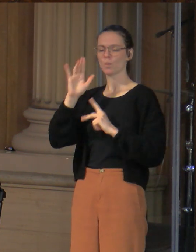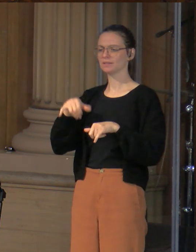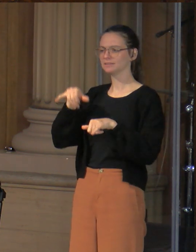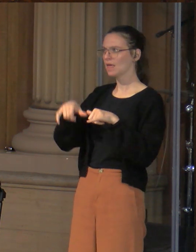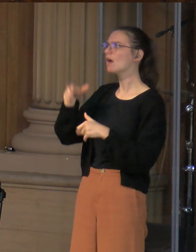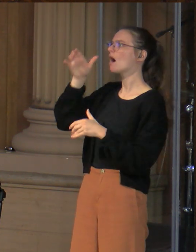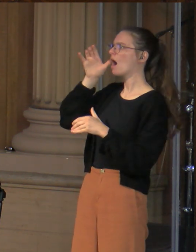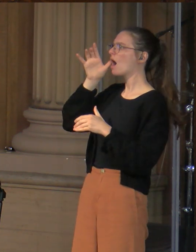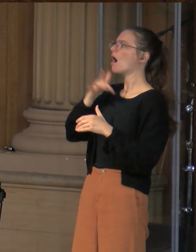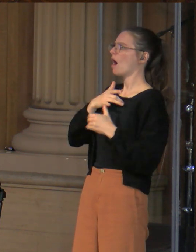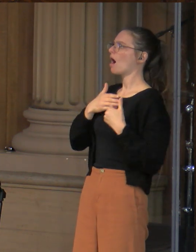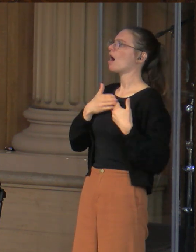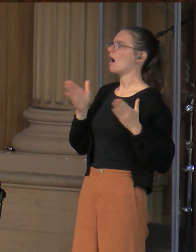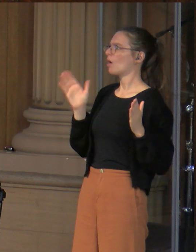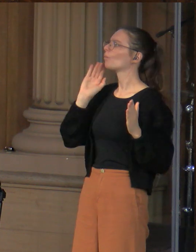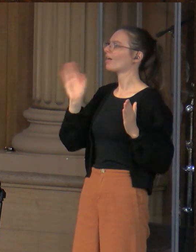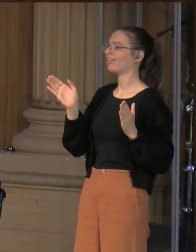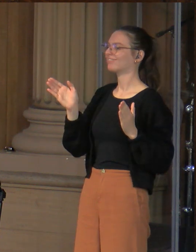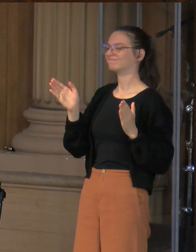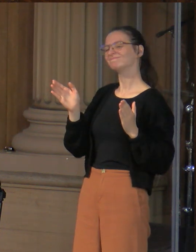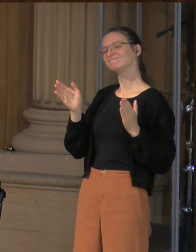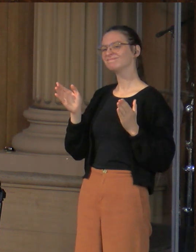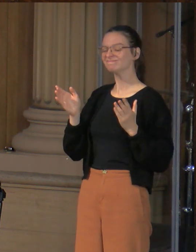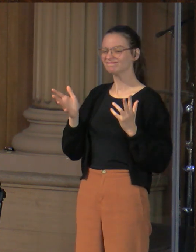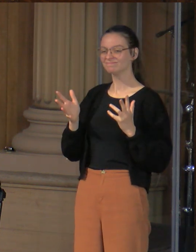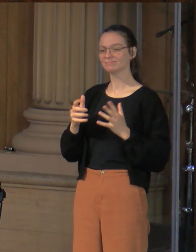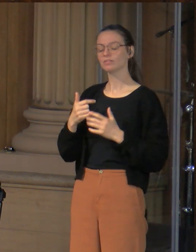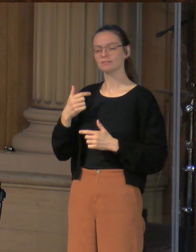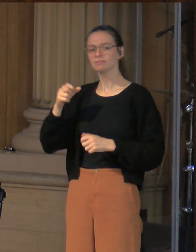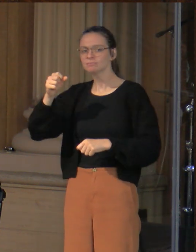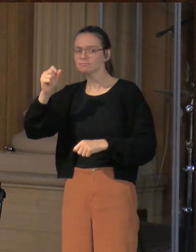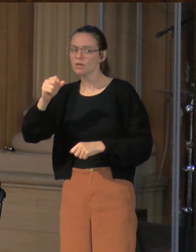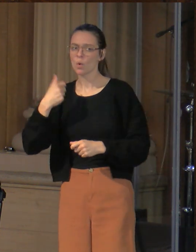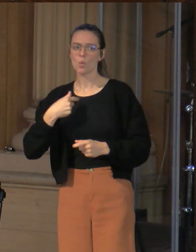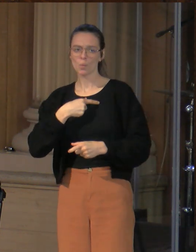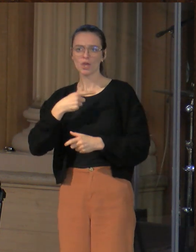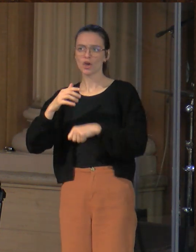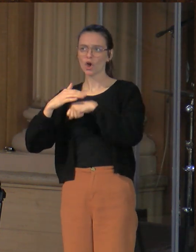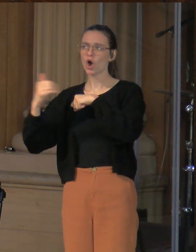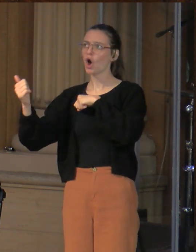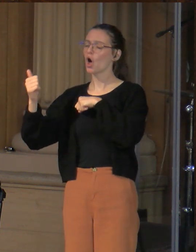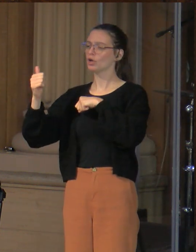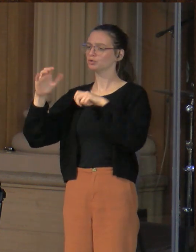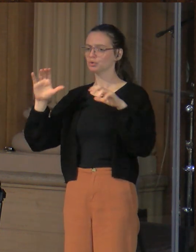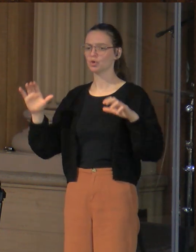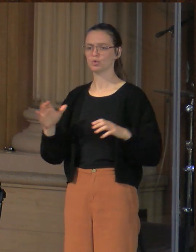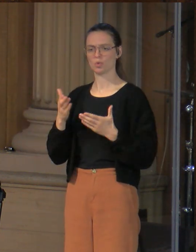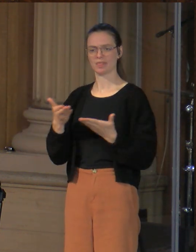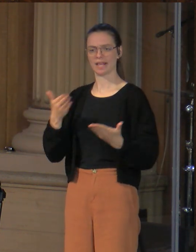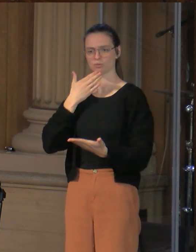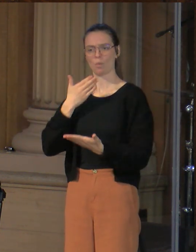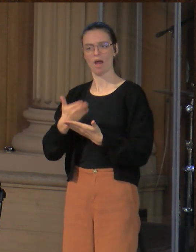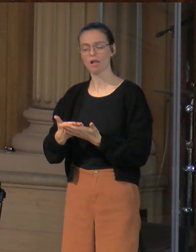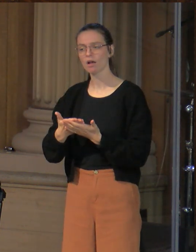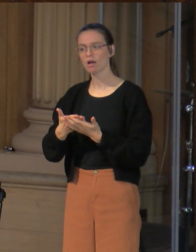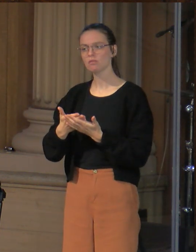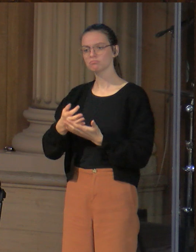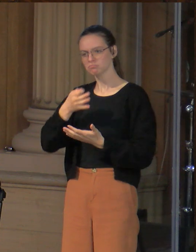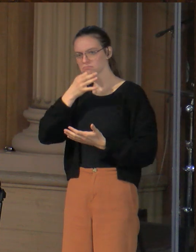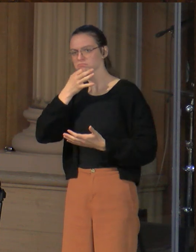And now certainly we're called to do everything our hand finds to do with all of our might and to cultivate excellence, even in our services and our music and things like